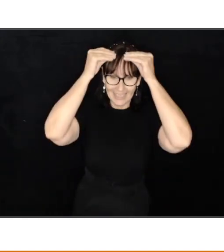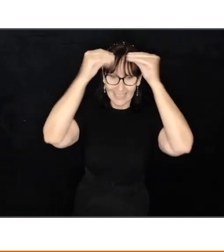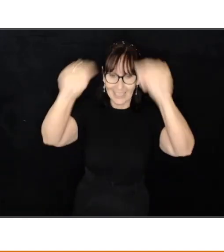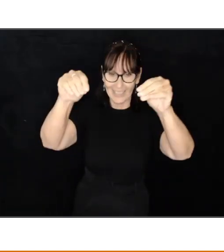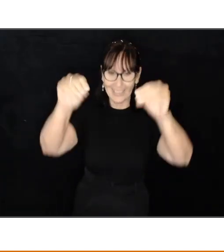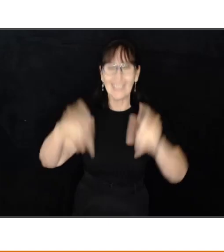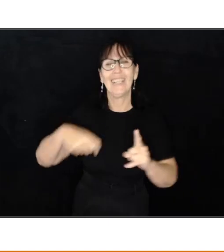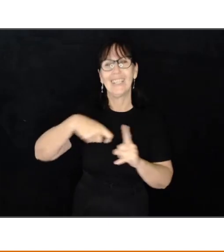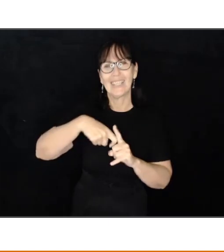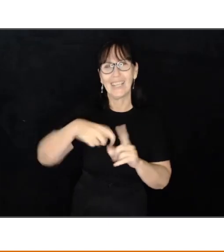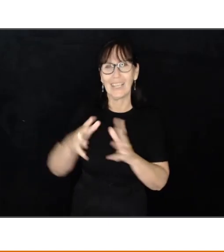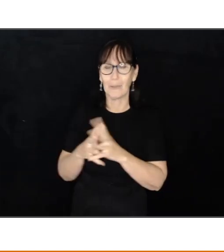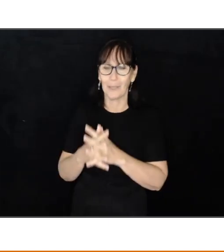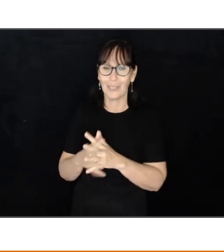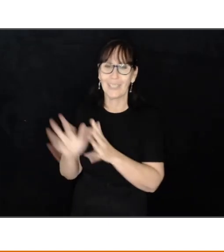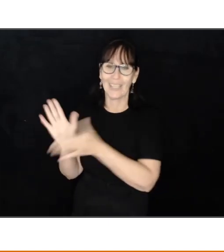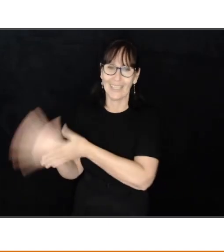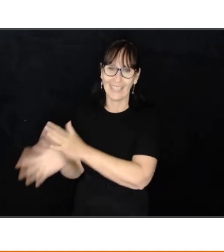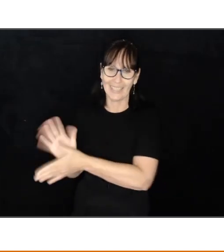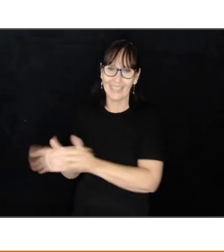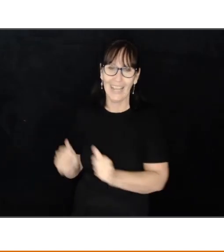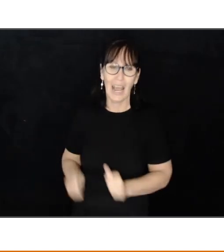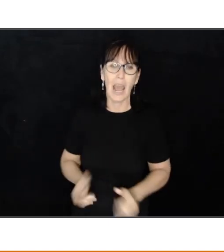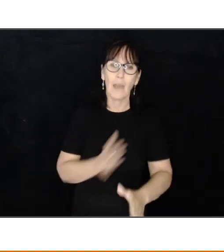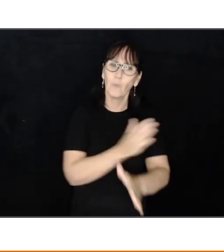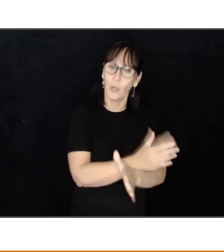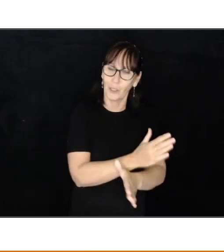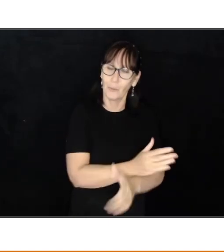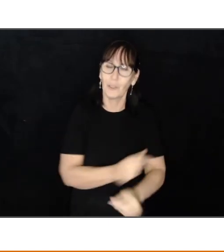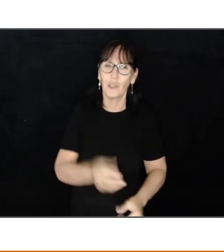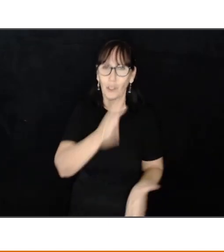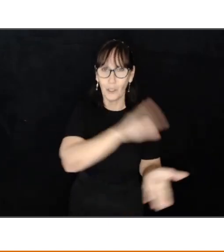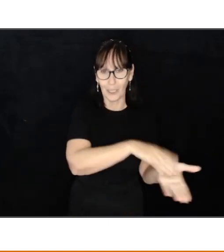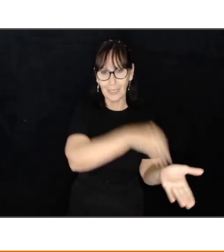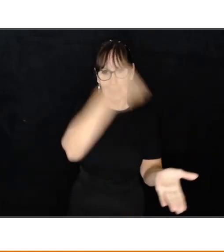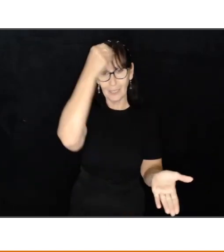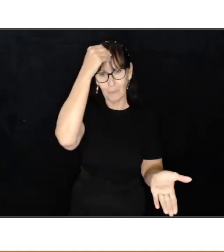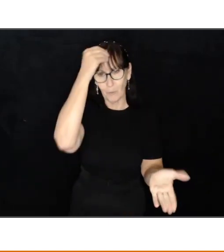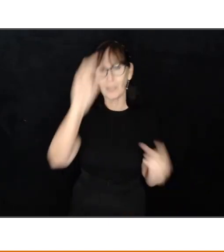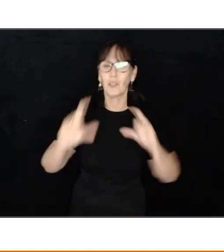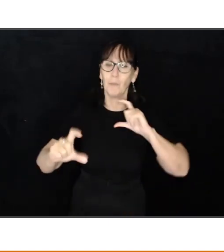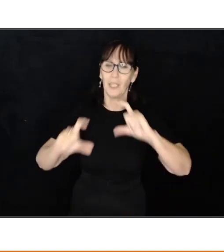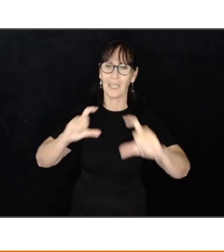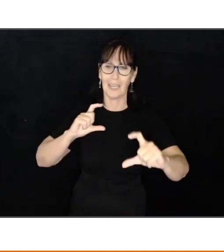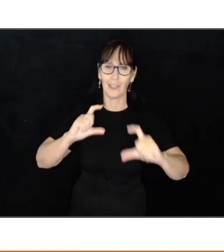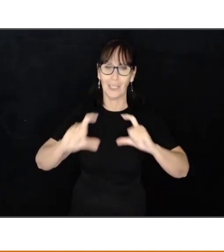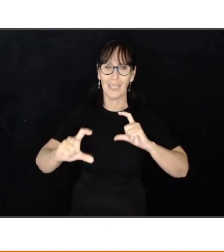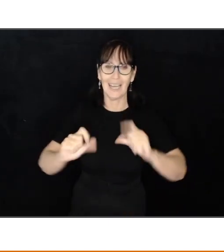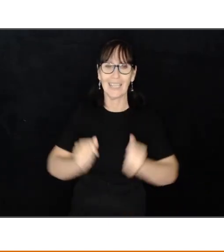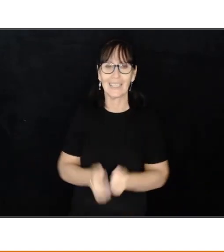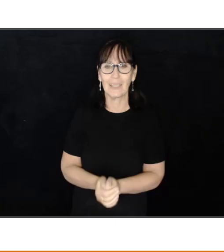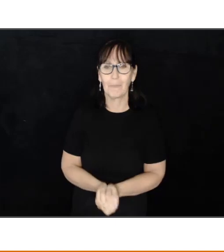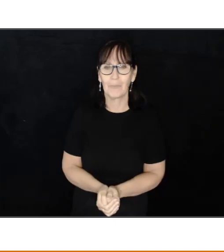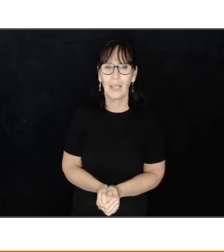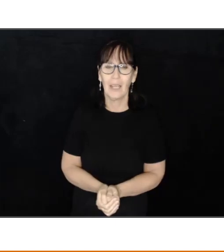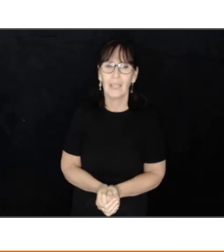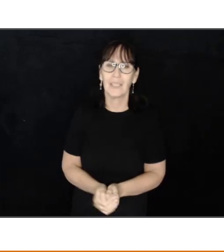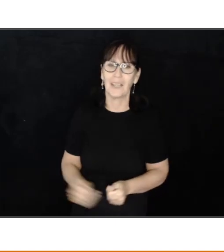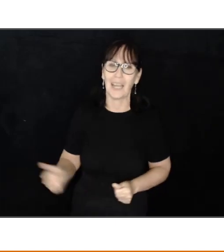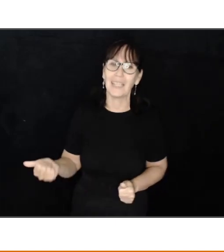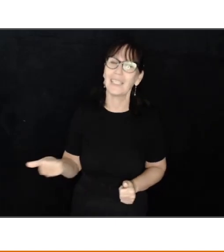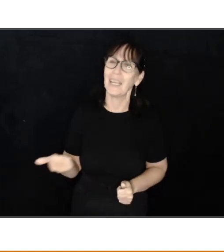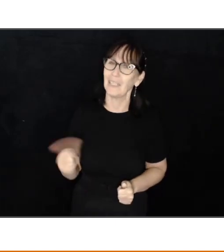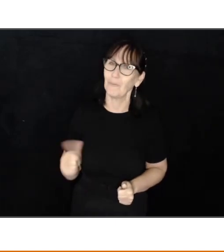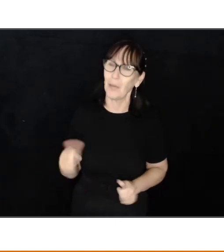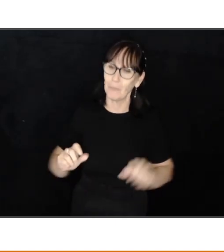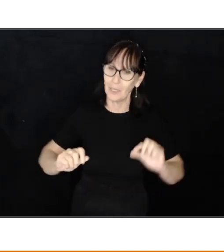teaches Keyword Signing and works with students with communication delays. So